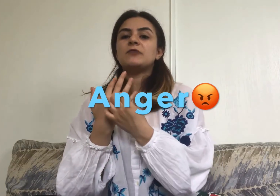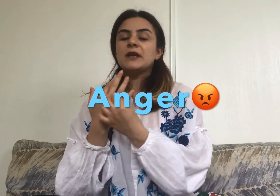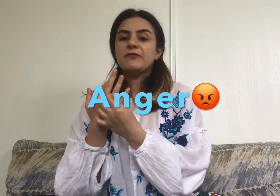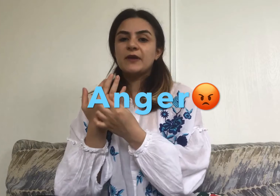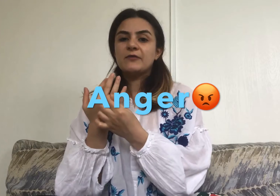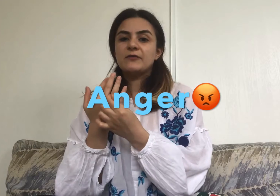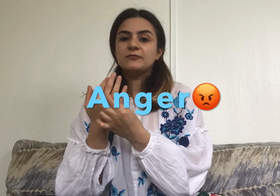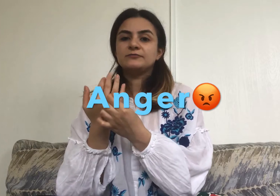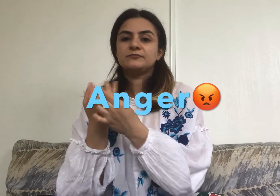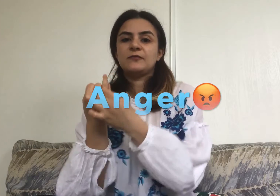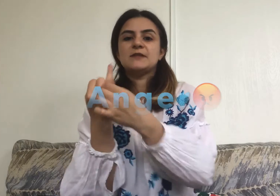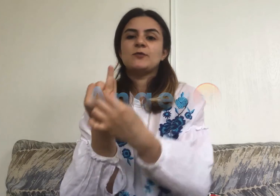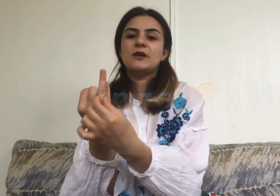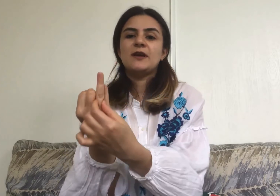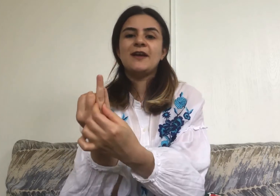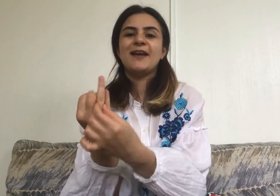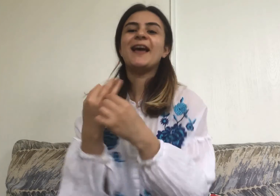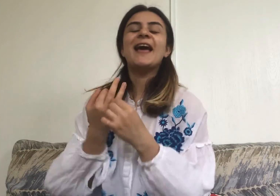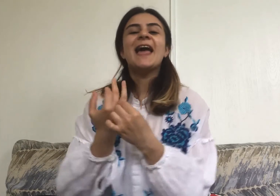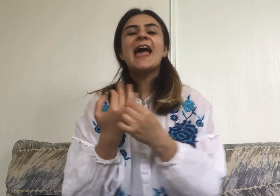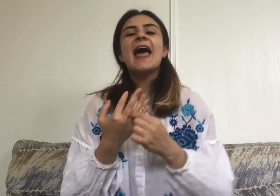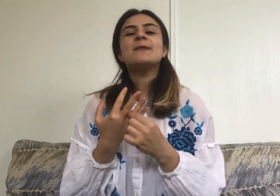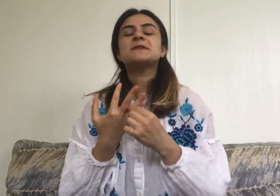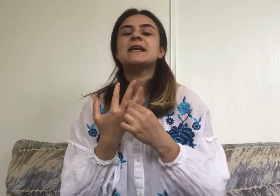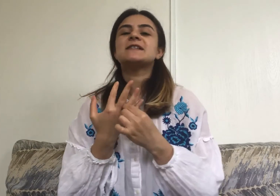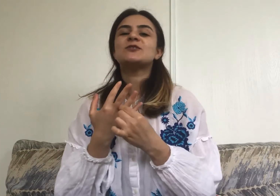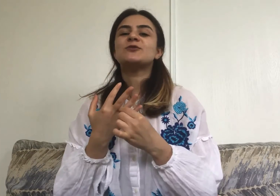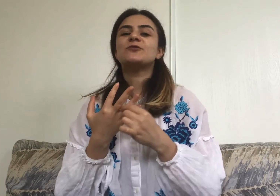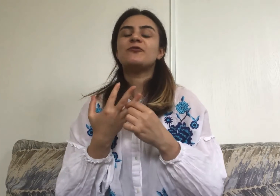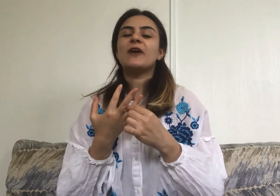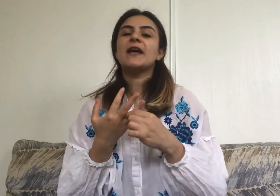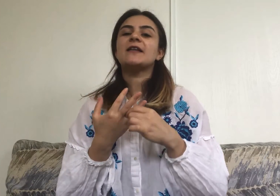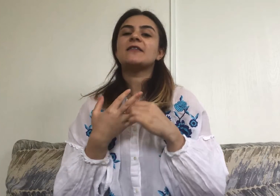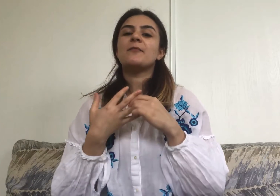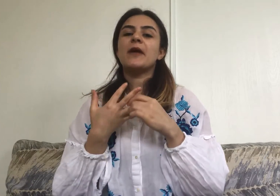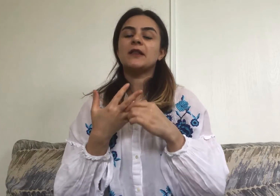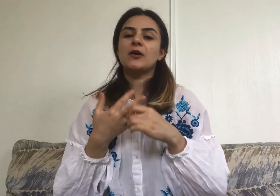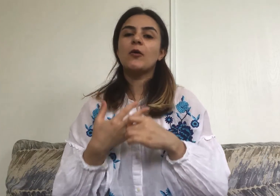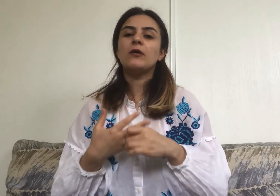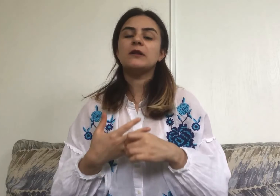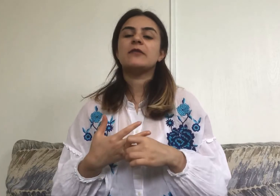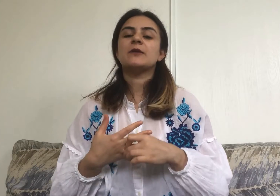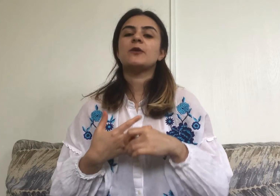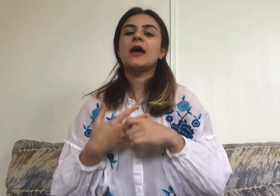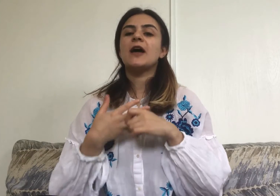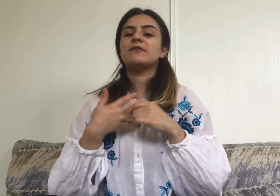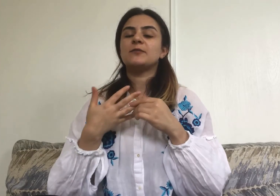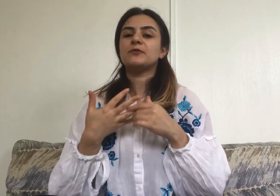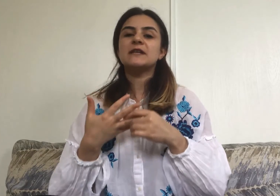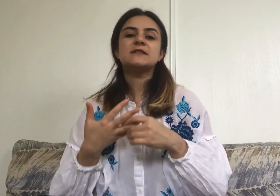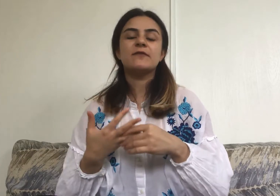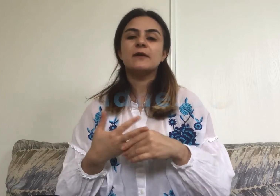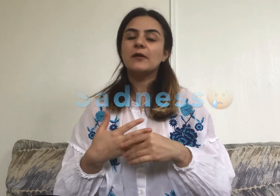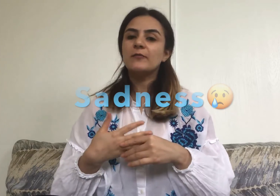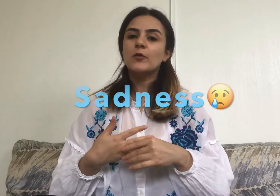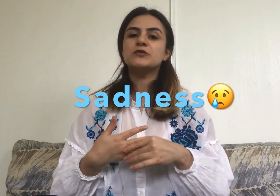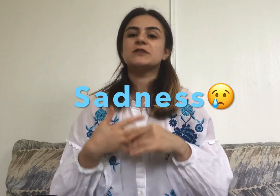ring finger helps us to fight the melancholy that we have, depressive emotions,